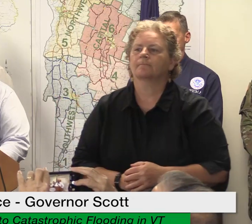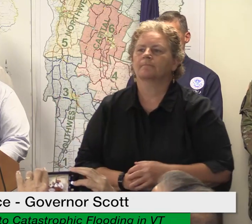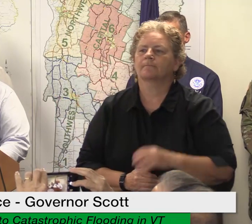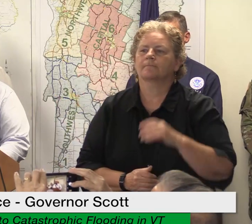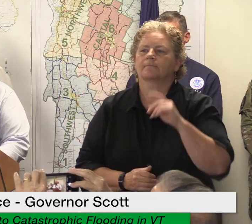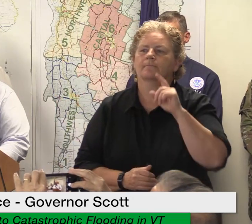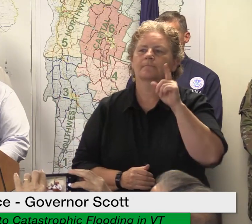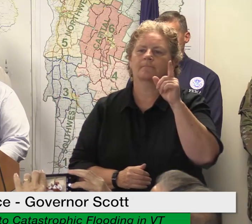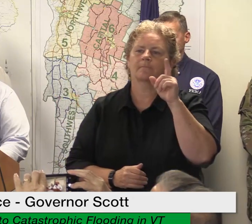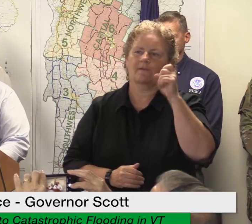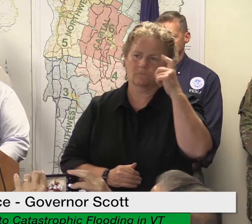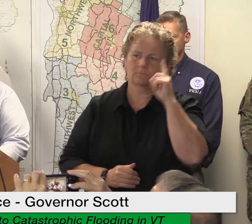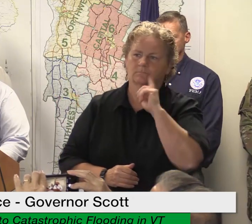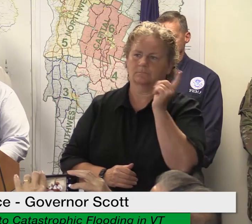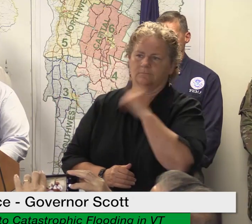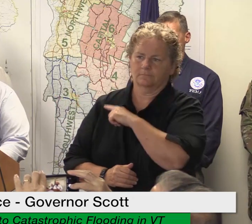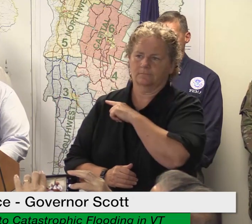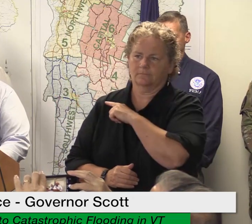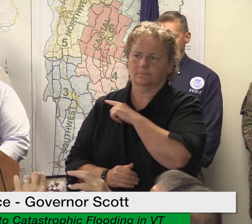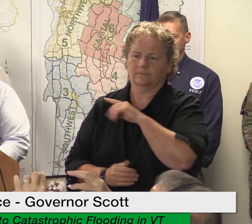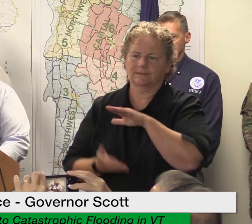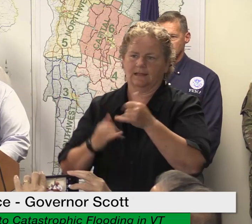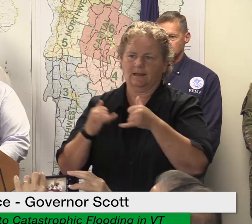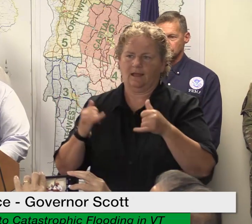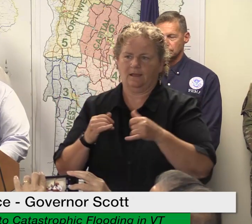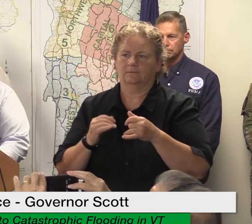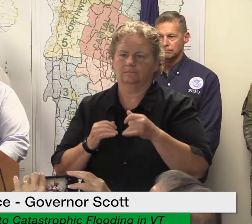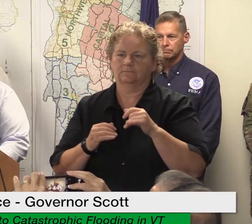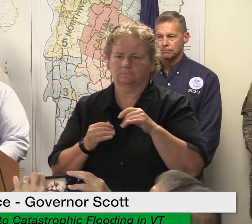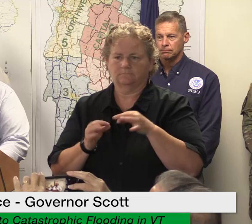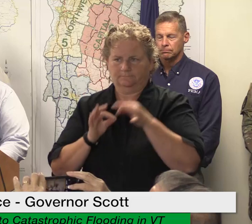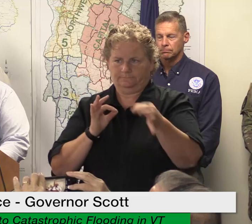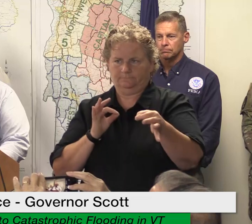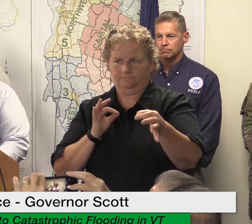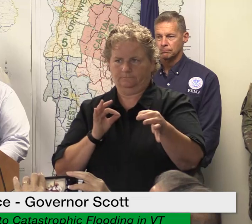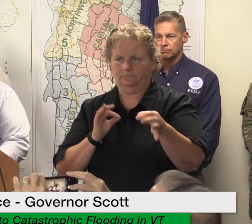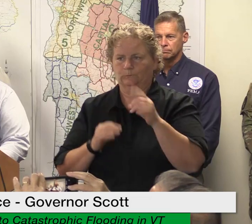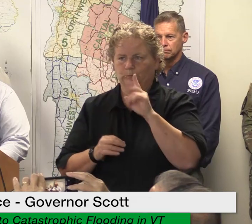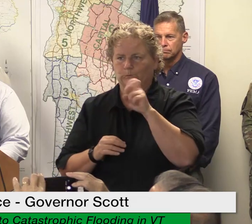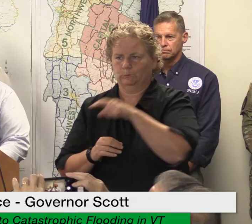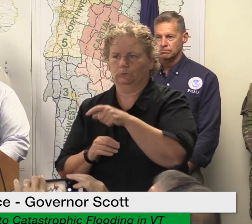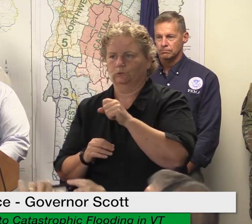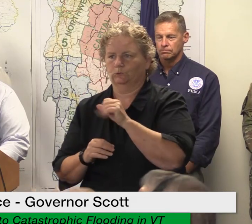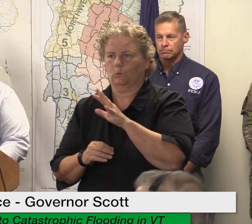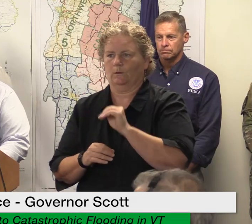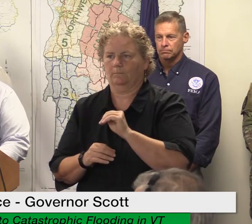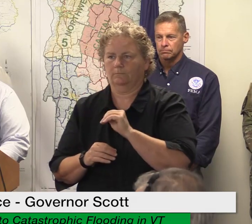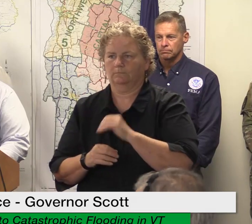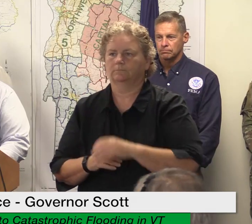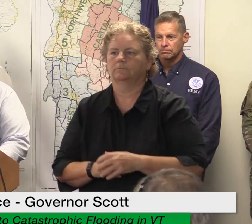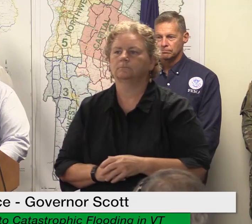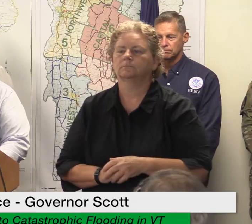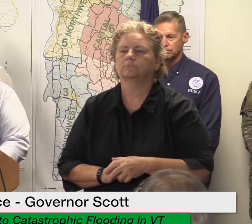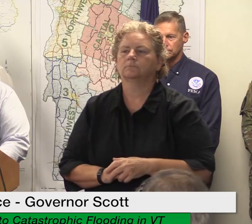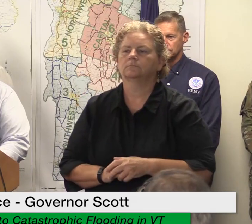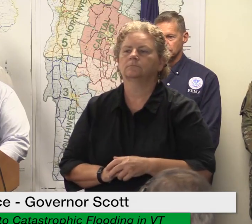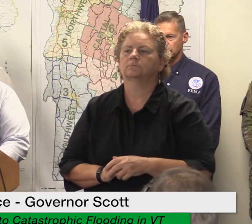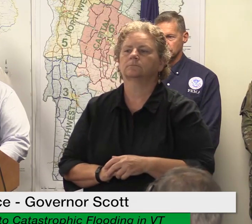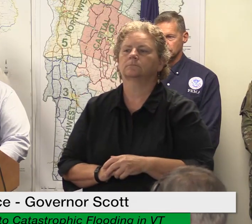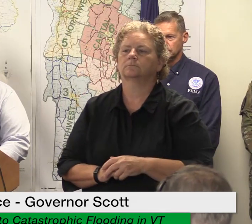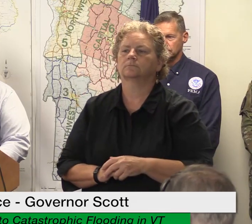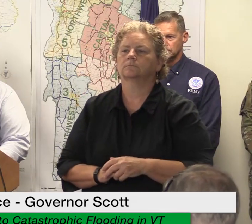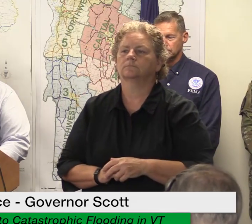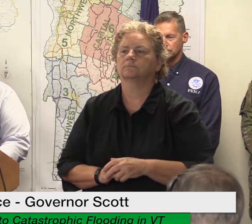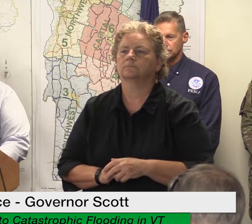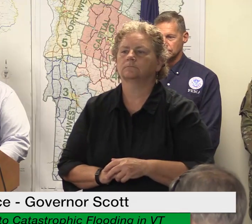for vermonters impacted by the flooding this means that taxpayers who are unable to meet vermont tax deadlines that fall between